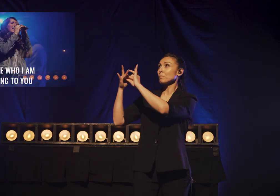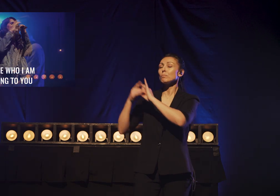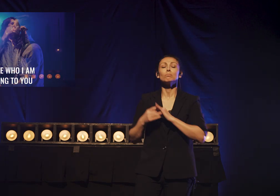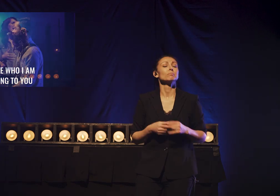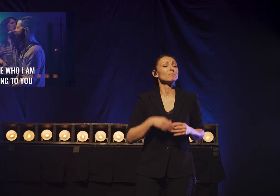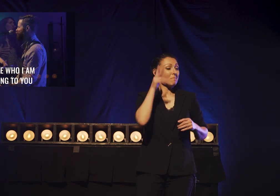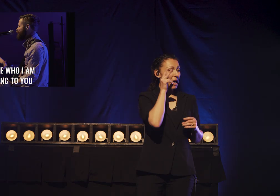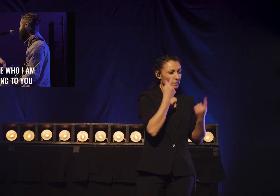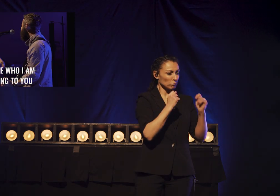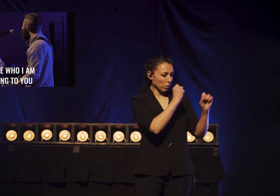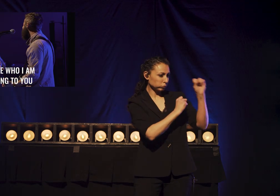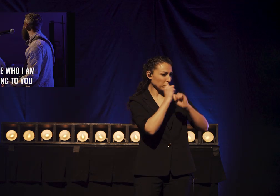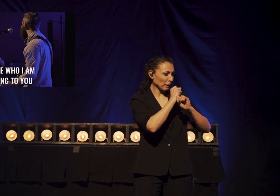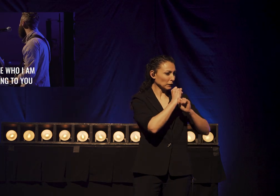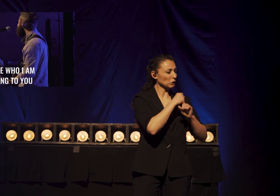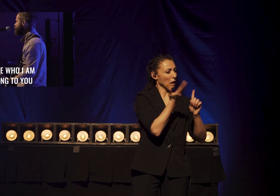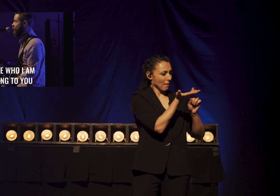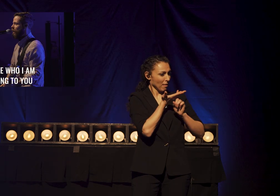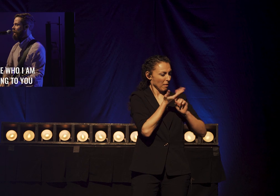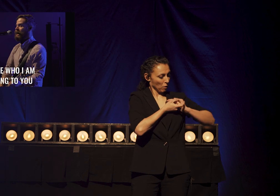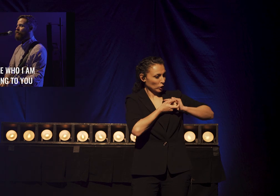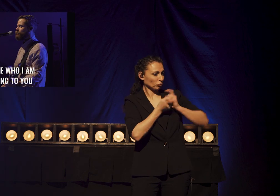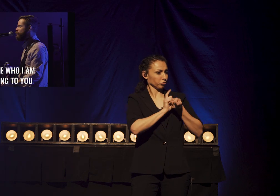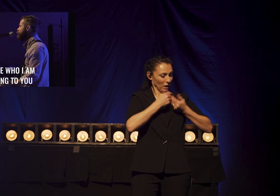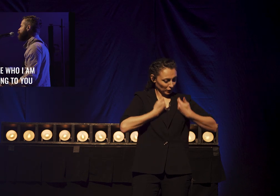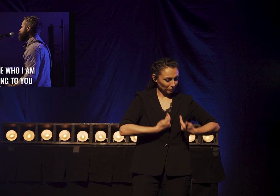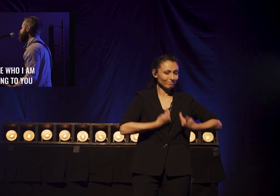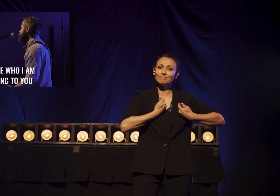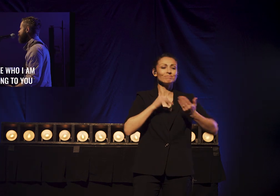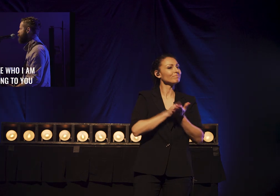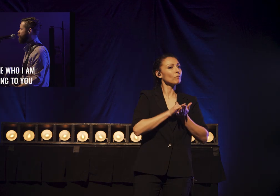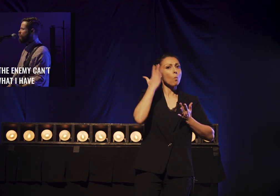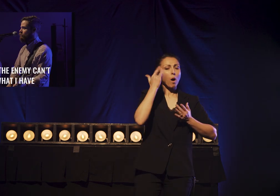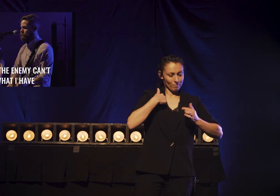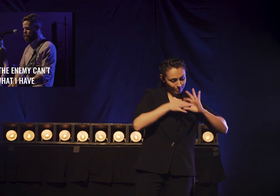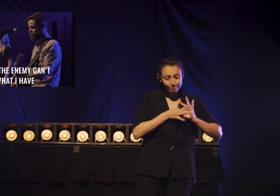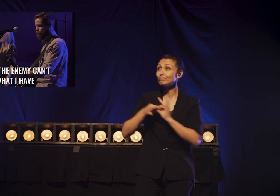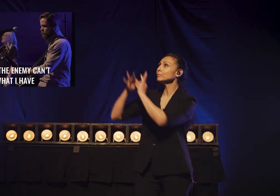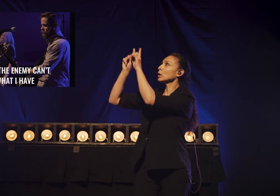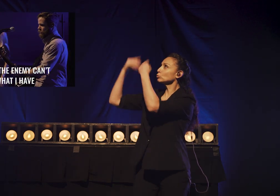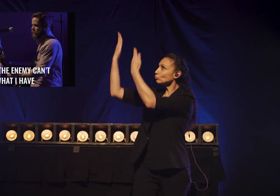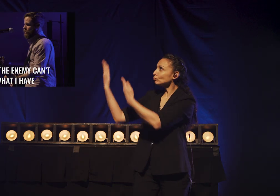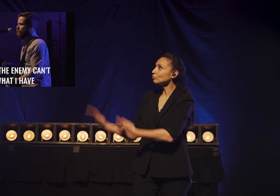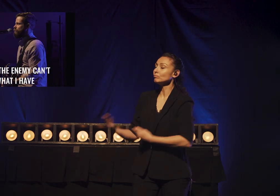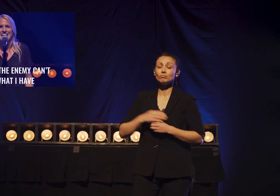Change who I am. I belong to you. No, the